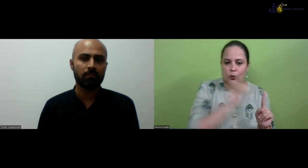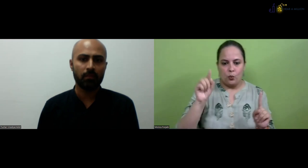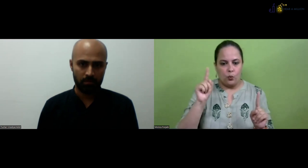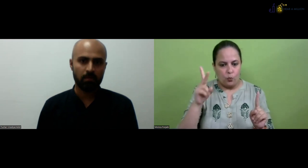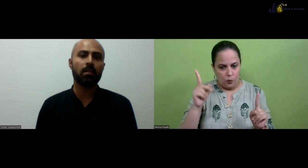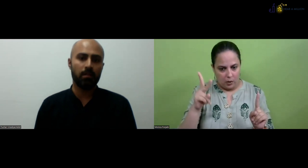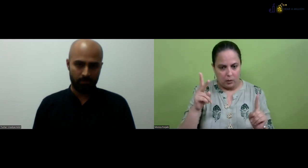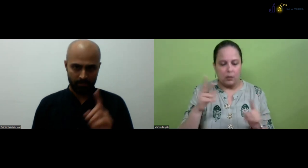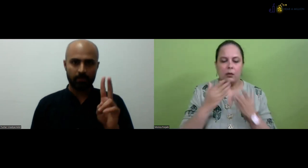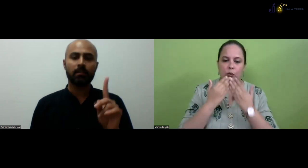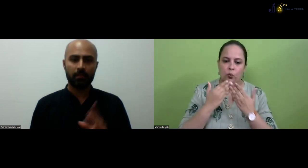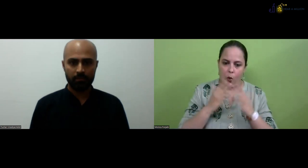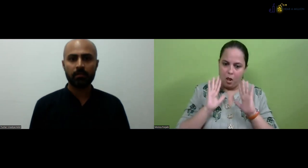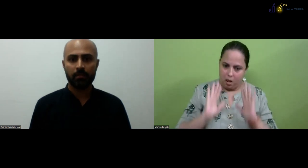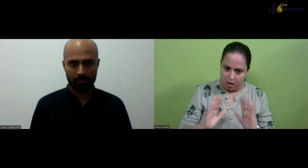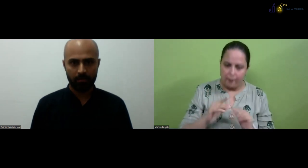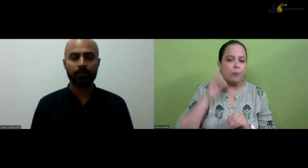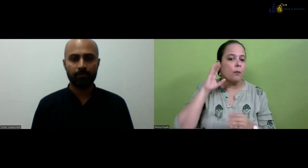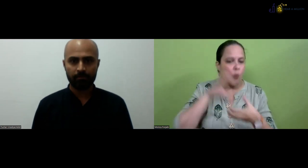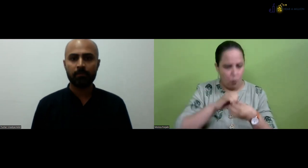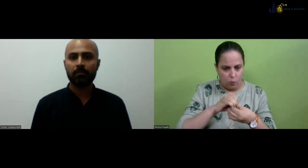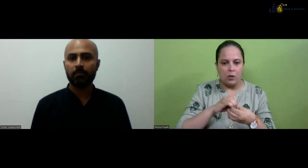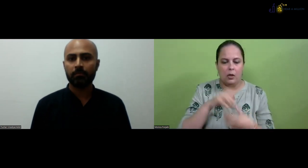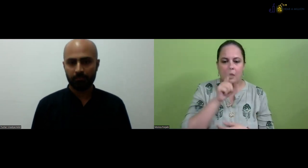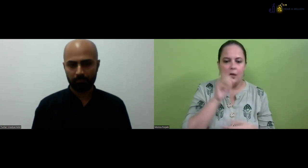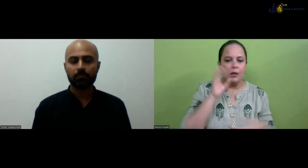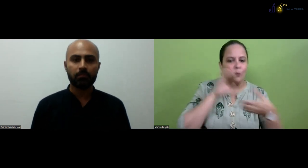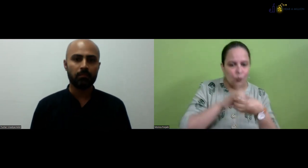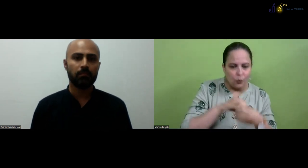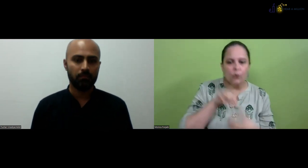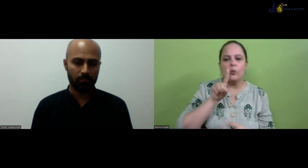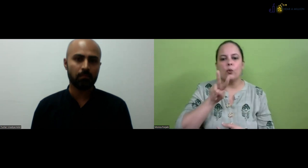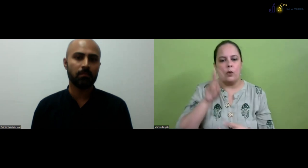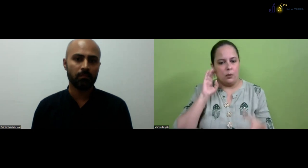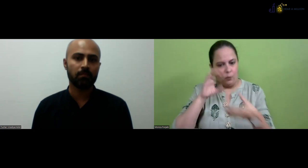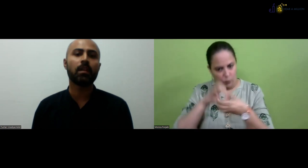have a course. We have classes from 0 to 12 standard.